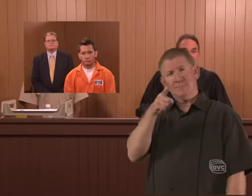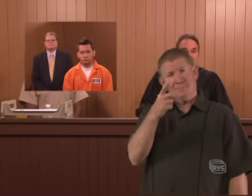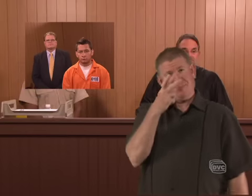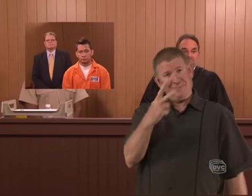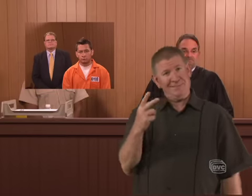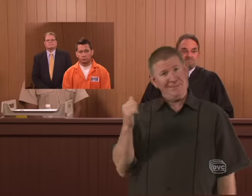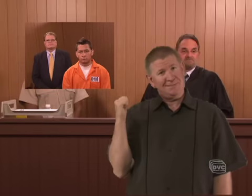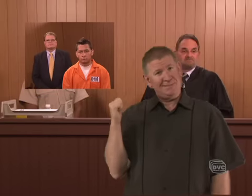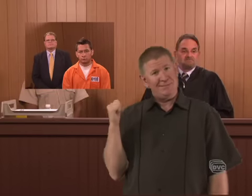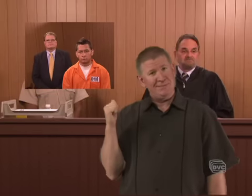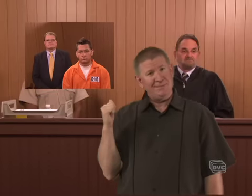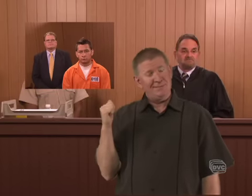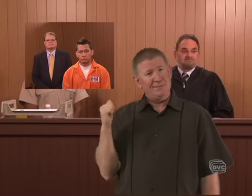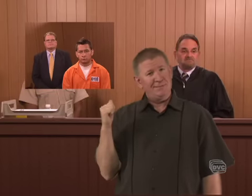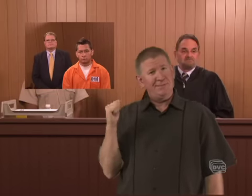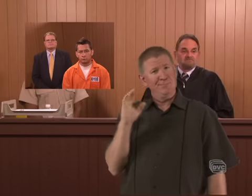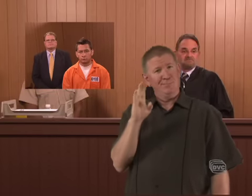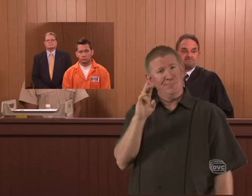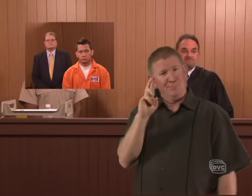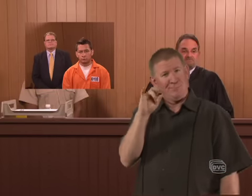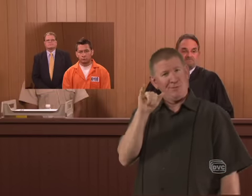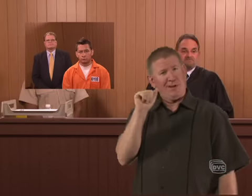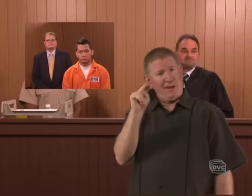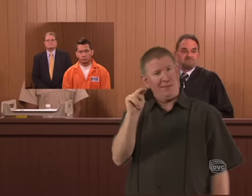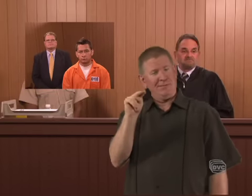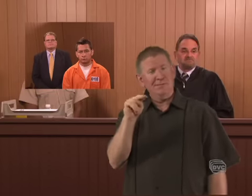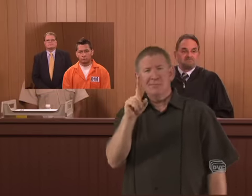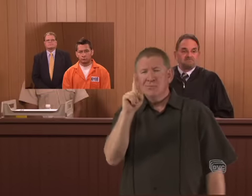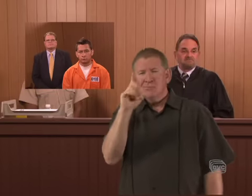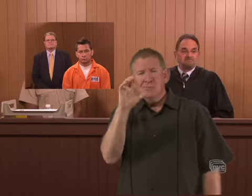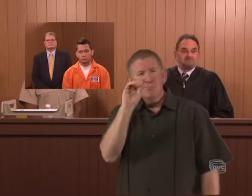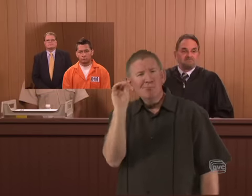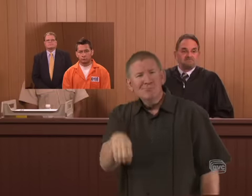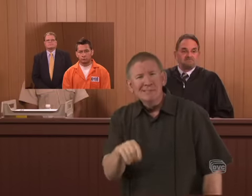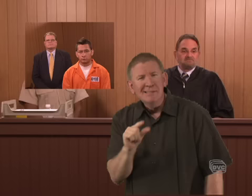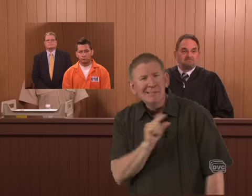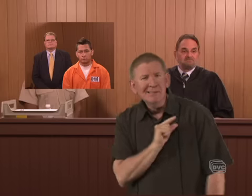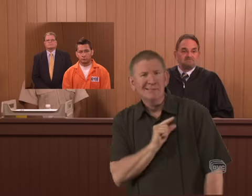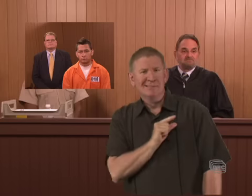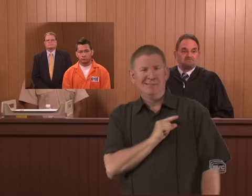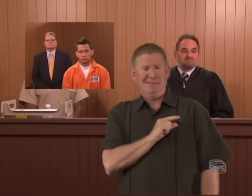Did you see what just happened there? Brian was completely guilty.